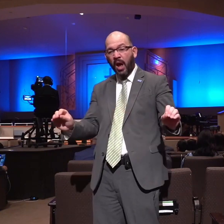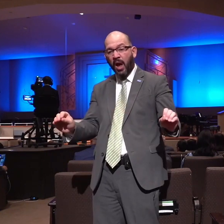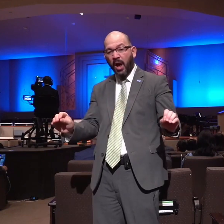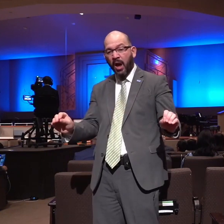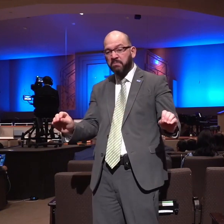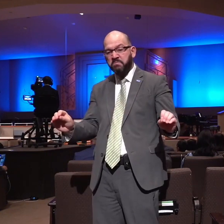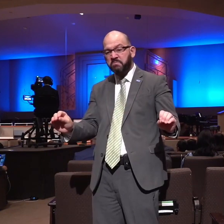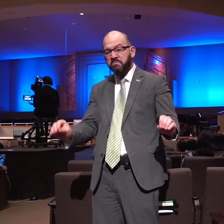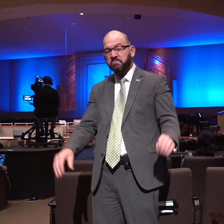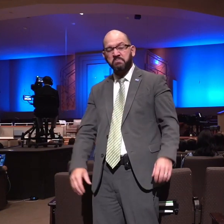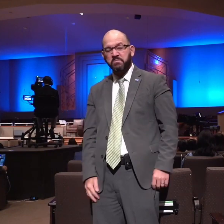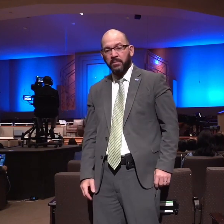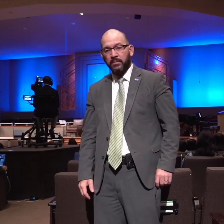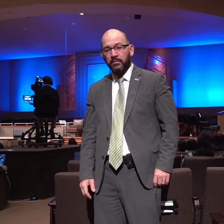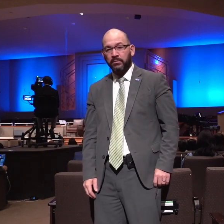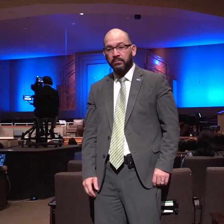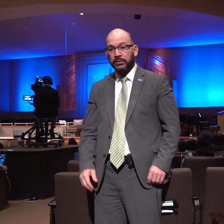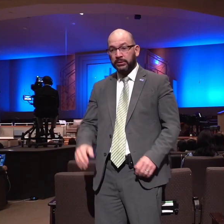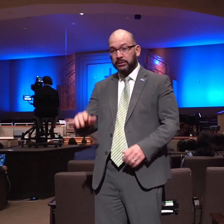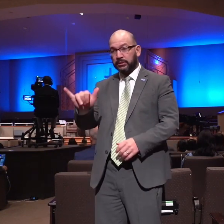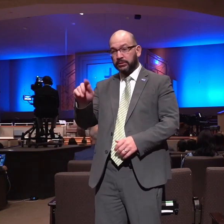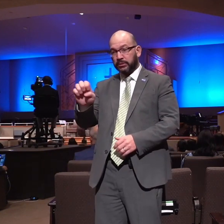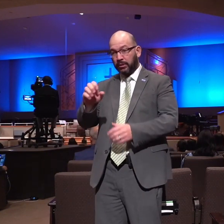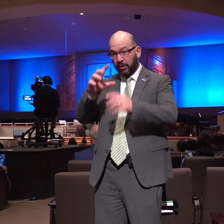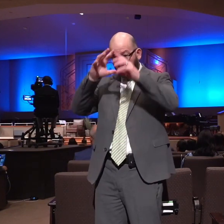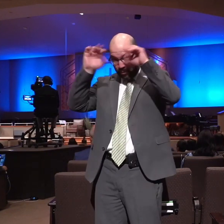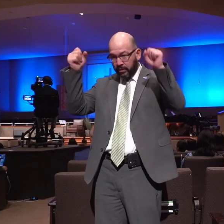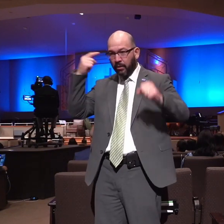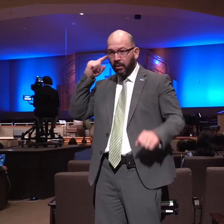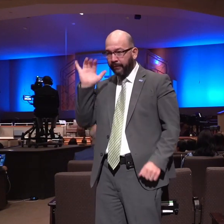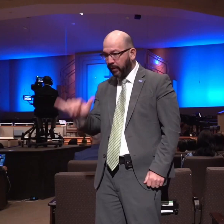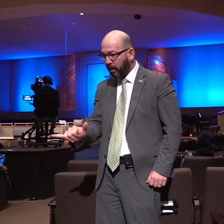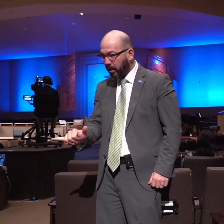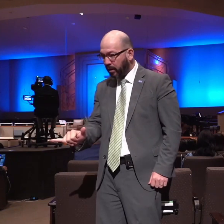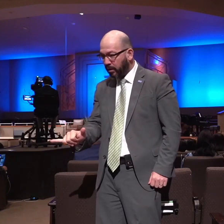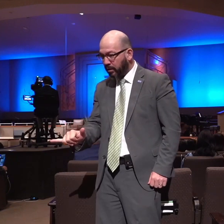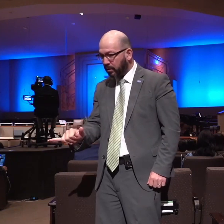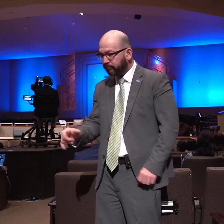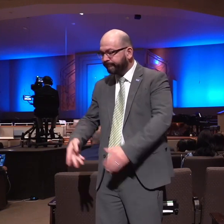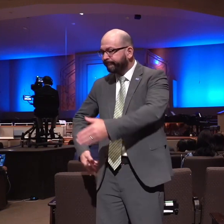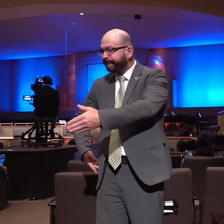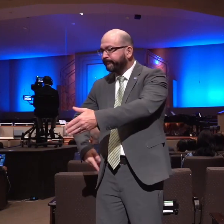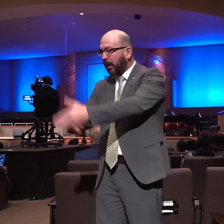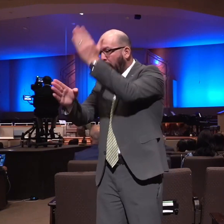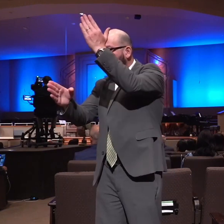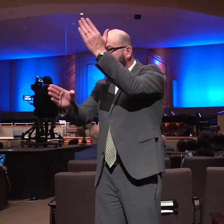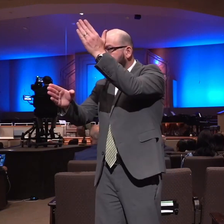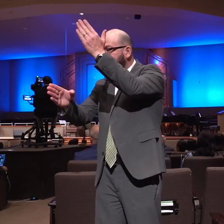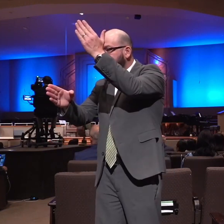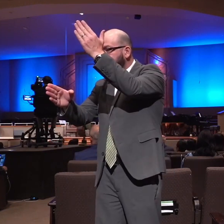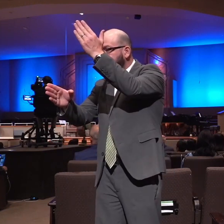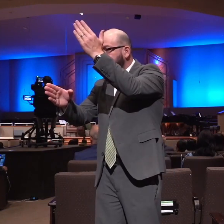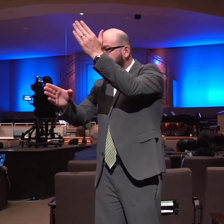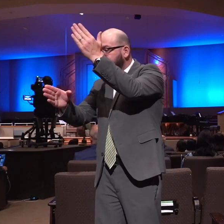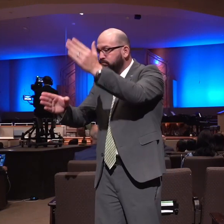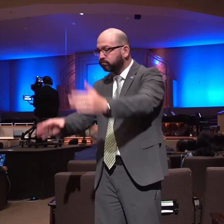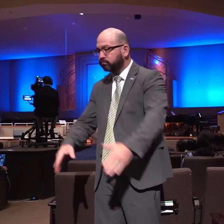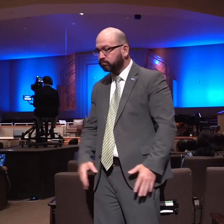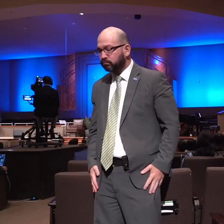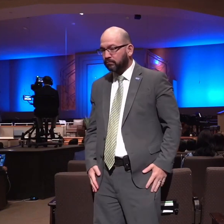the president of Yale Thomas Clapp heard that remark and expelled him officially now barred from